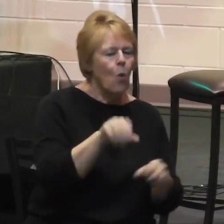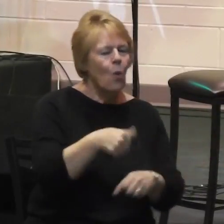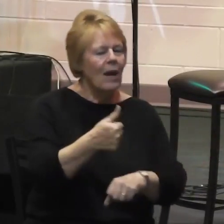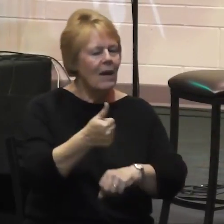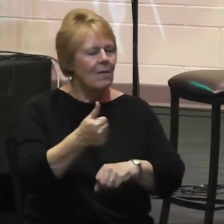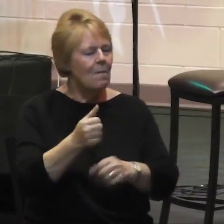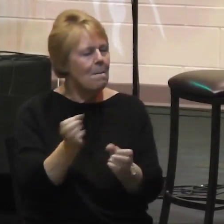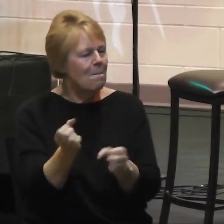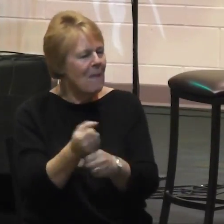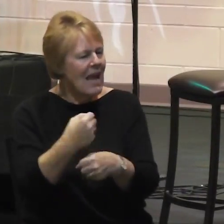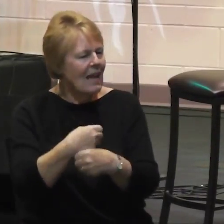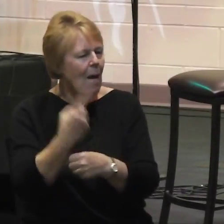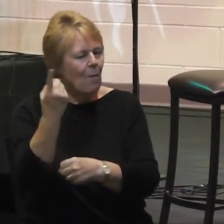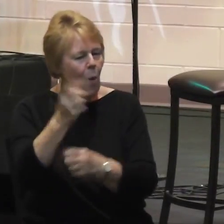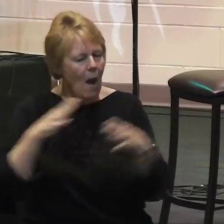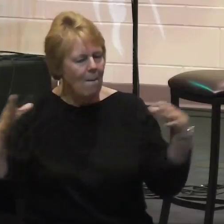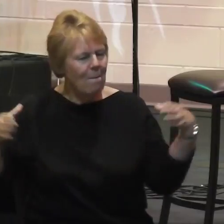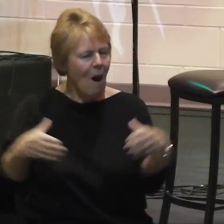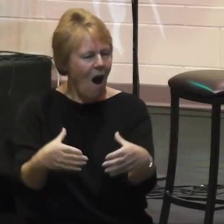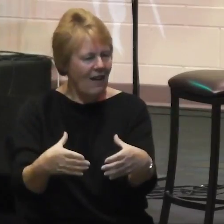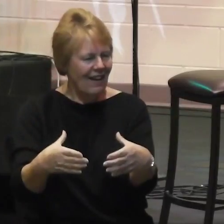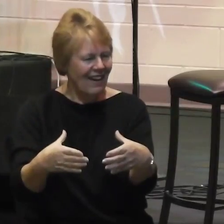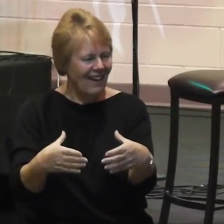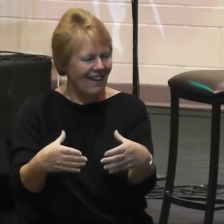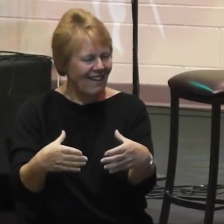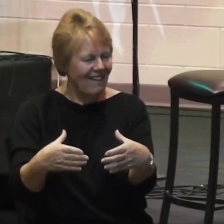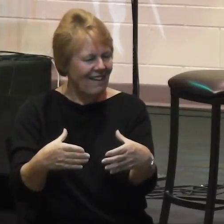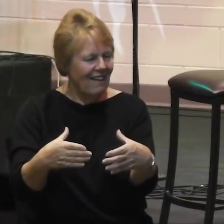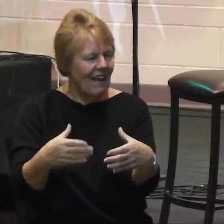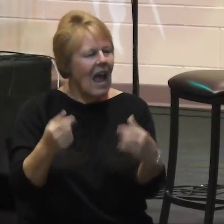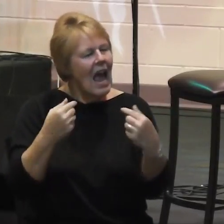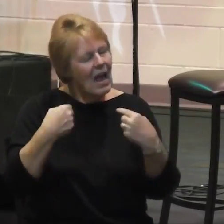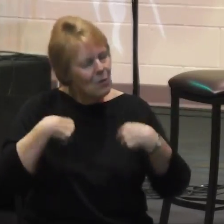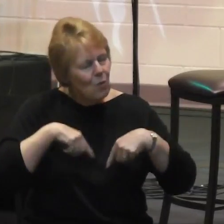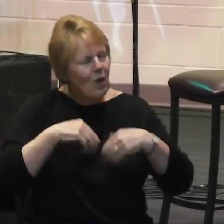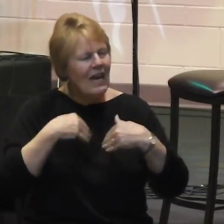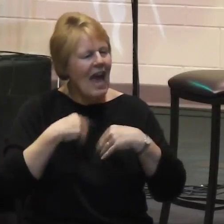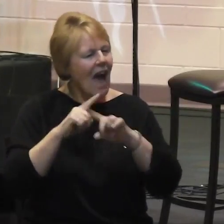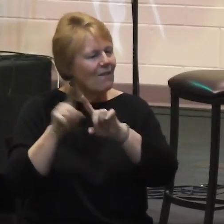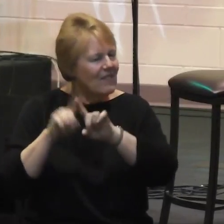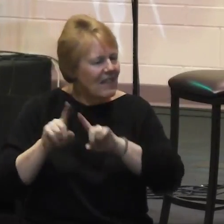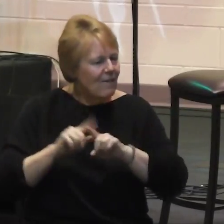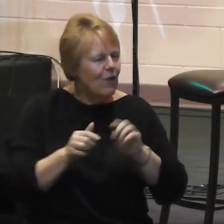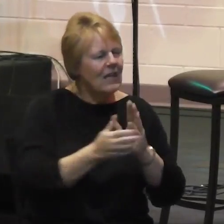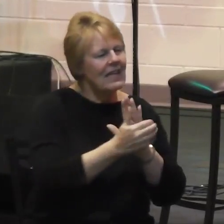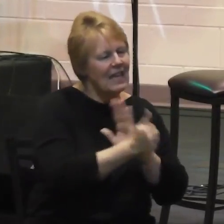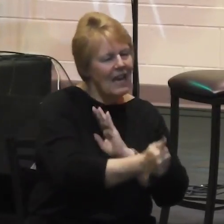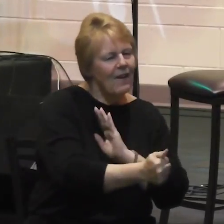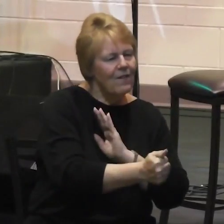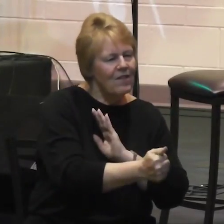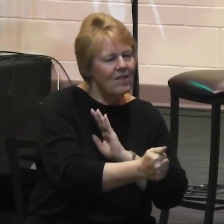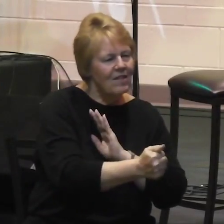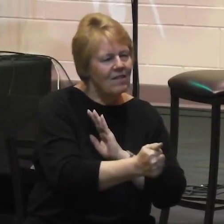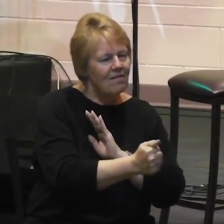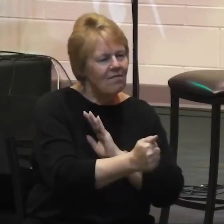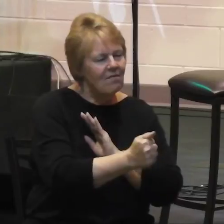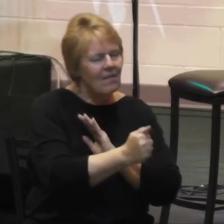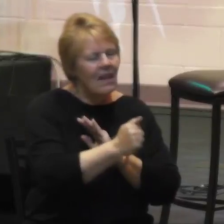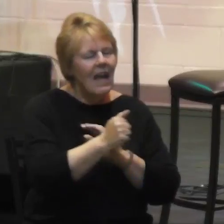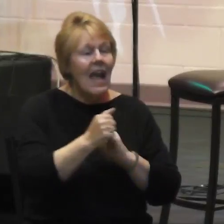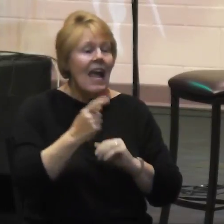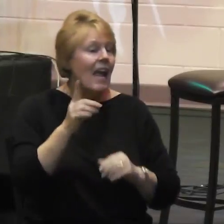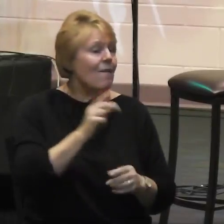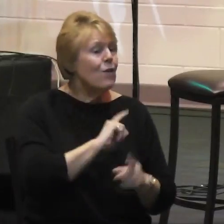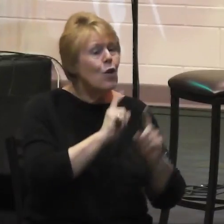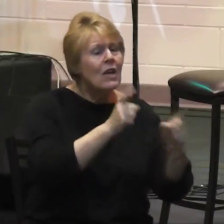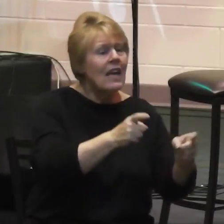to all the others. We have different gifts according to the grace given to each of us. If your gift is